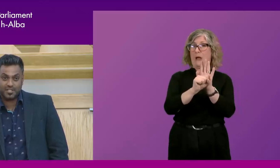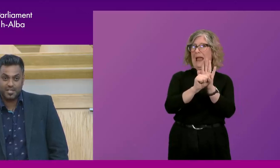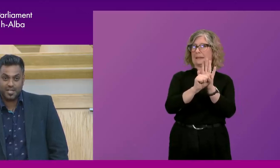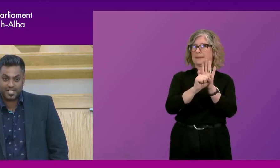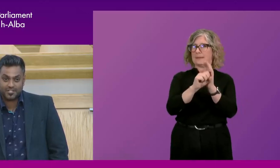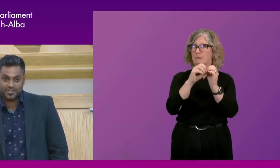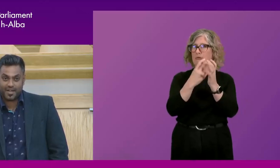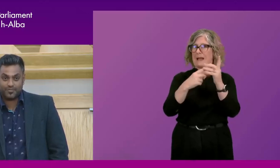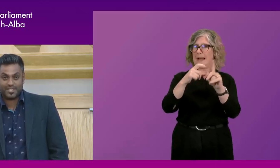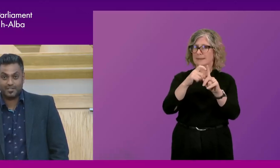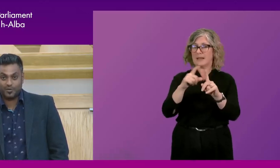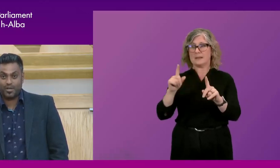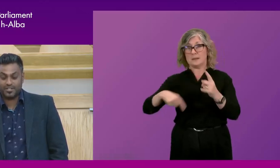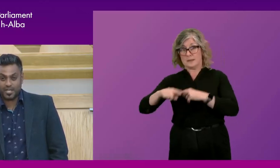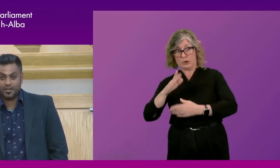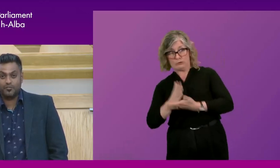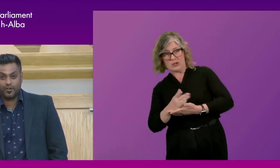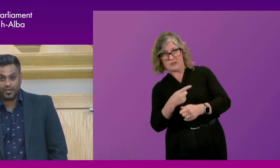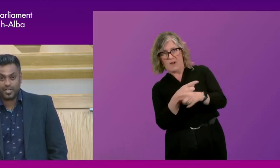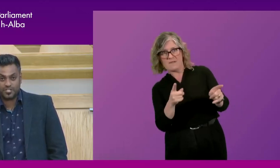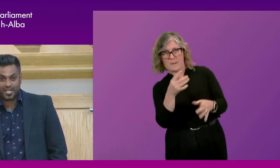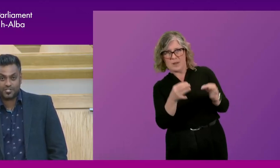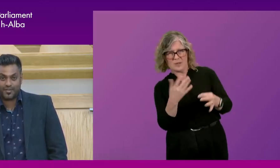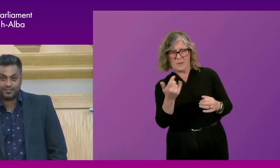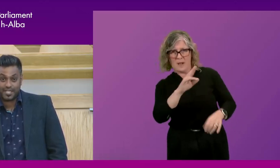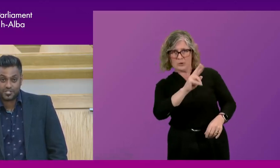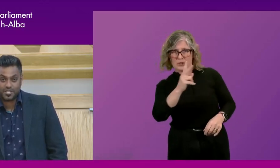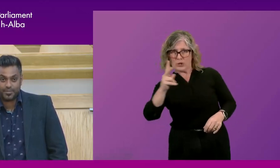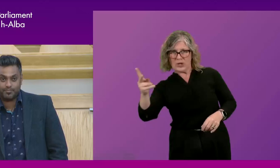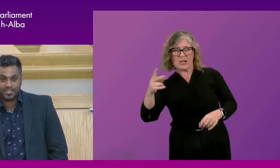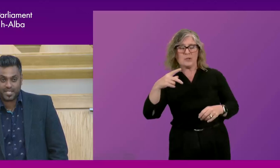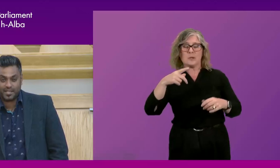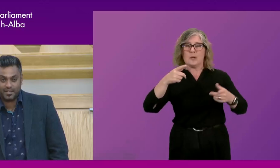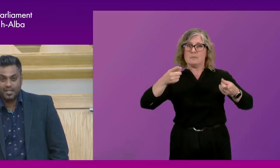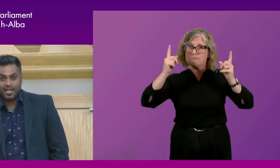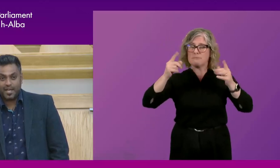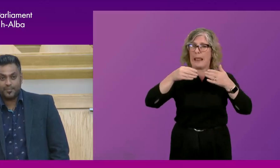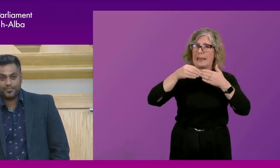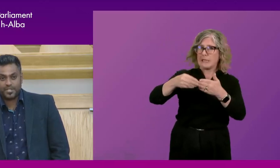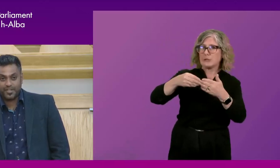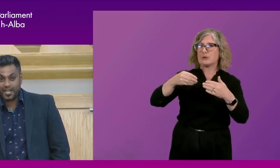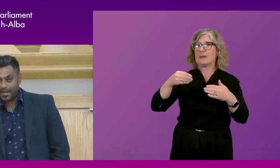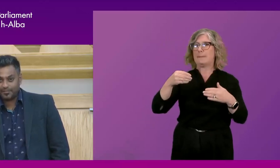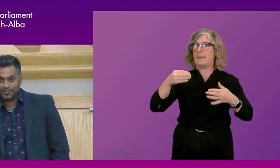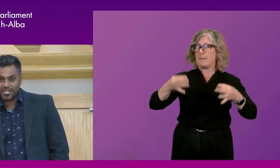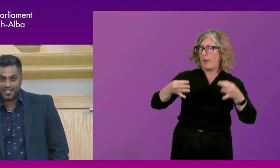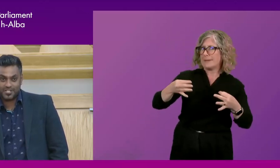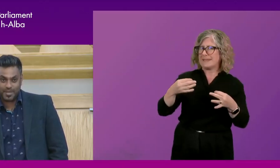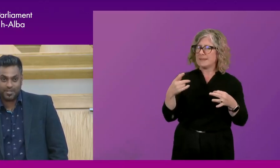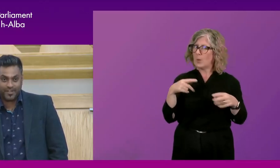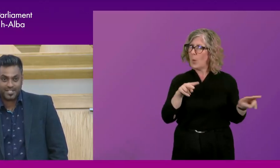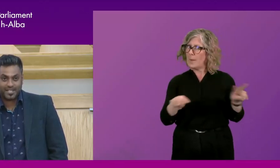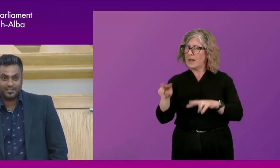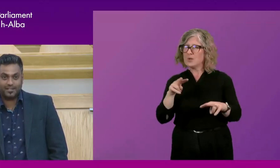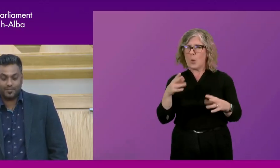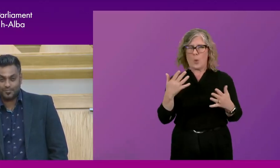trust attached to that. We've seen quite a turnover and challenge around leadership in particular. So thinking about the challenges